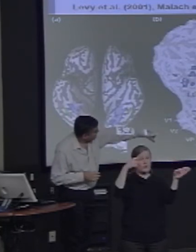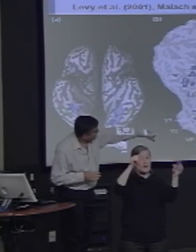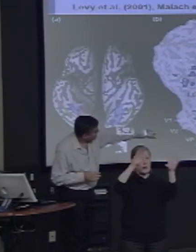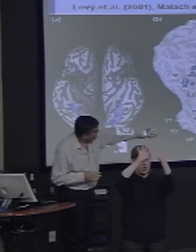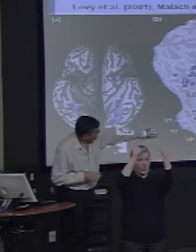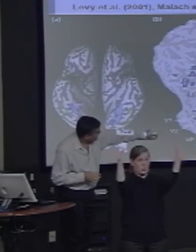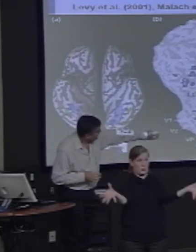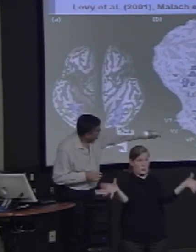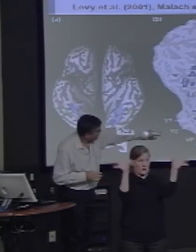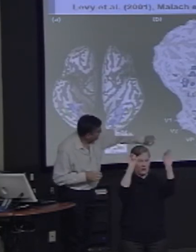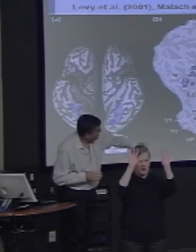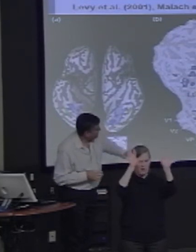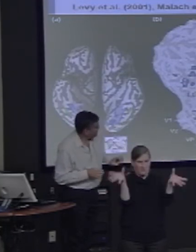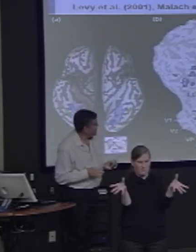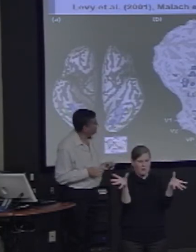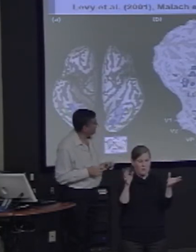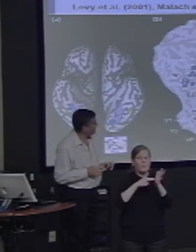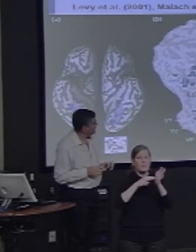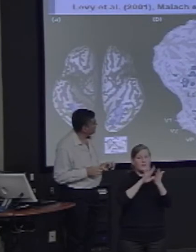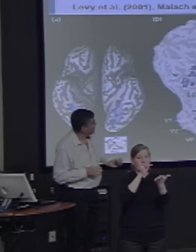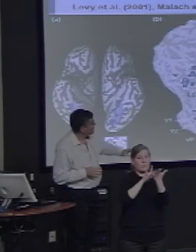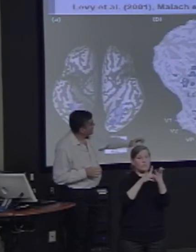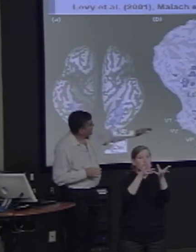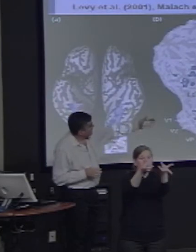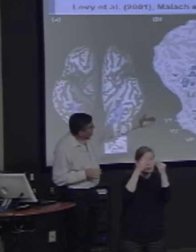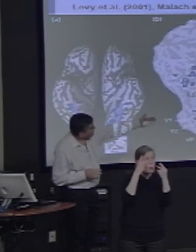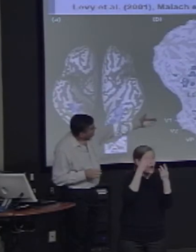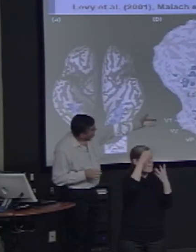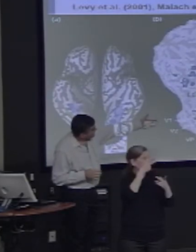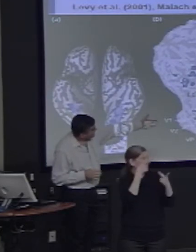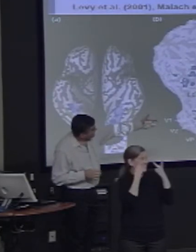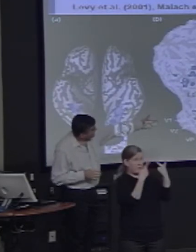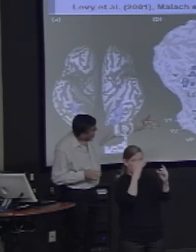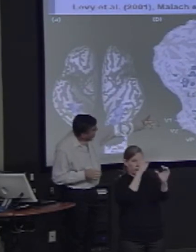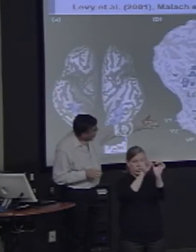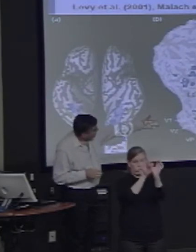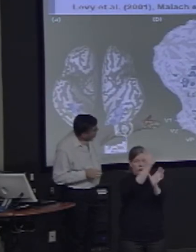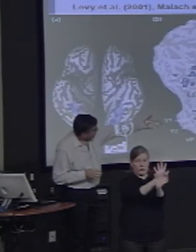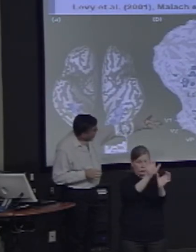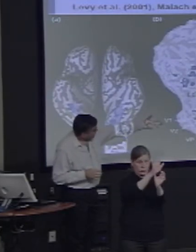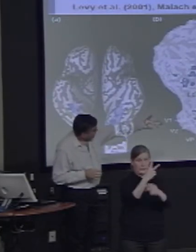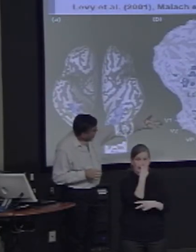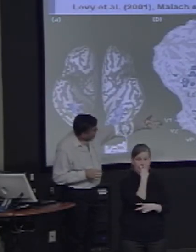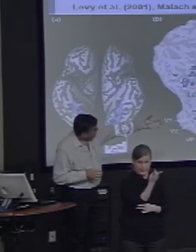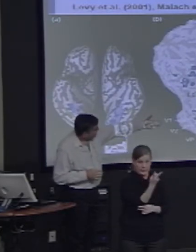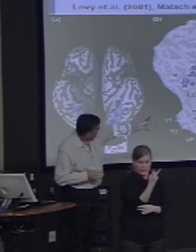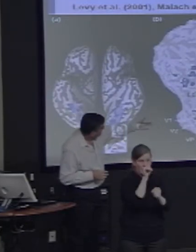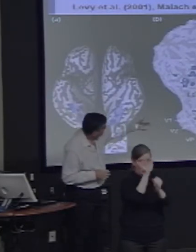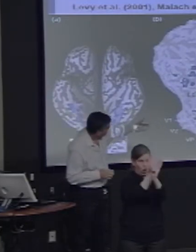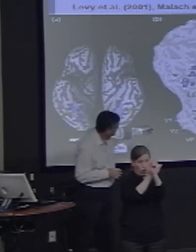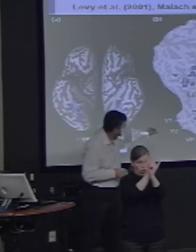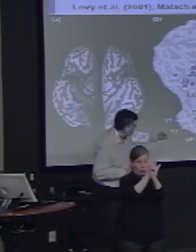information is yellow and maybe magenta. And you can see in those areas,